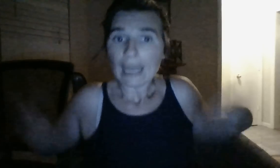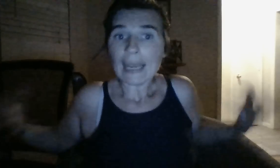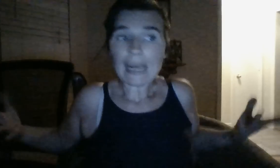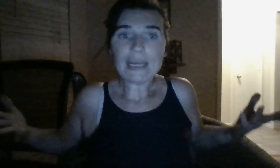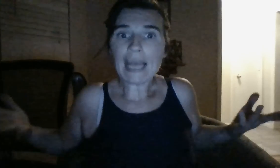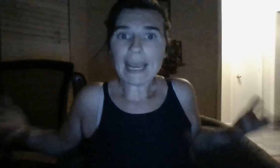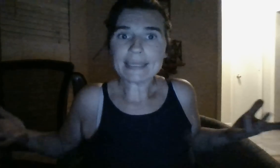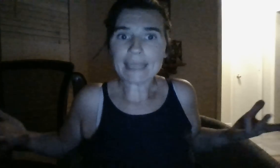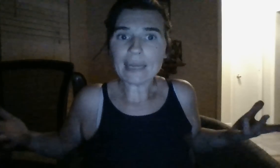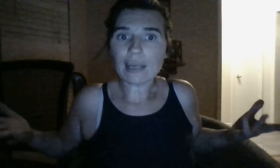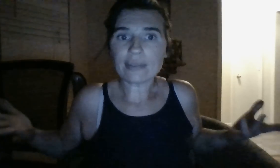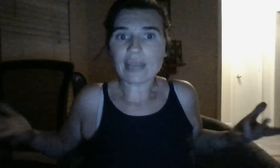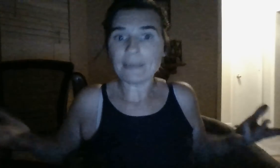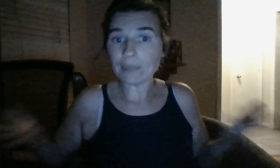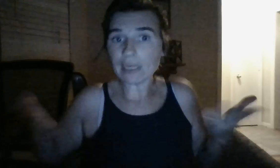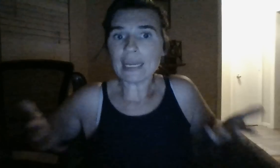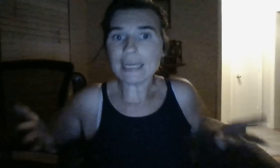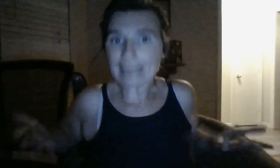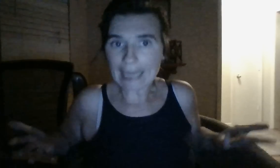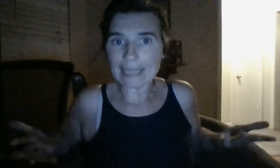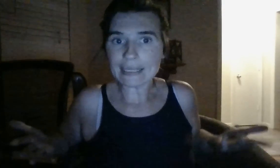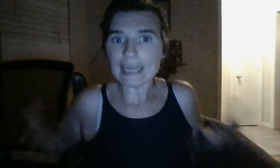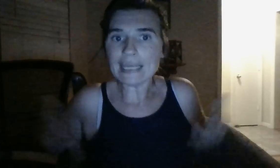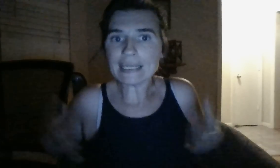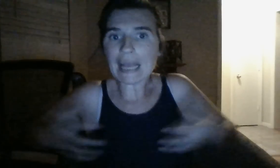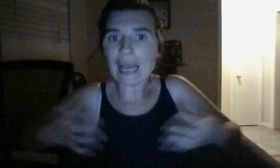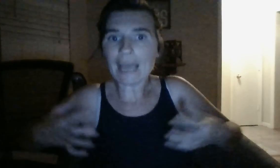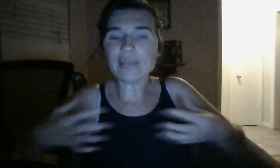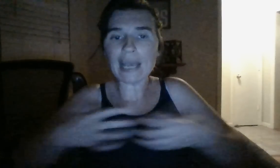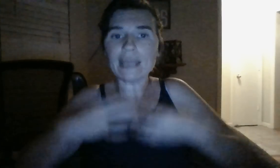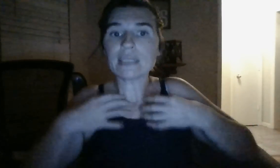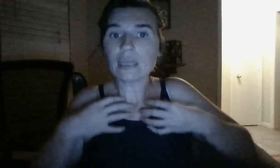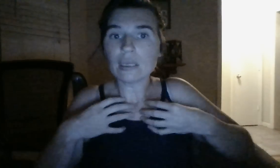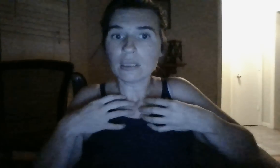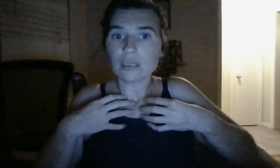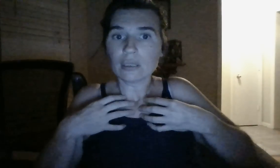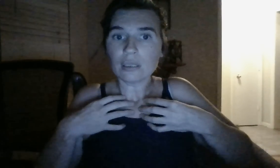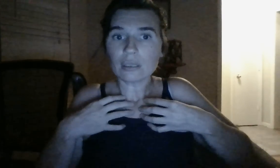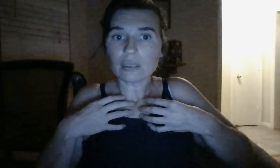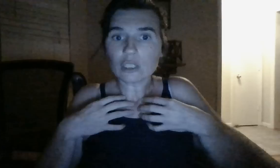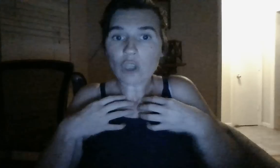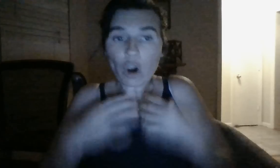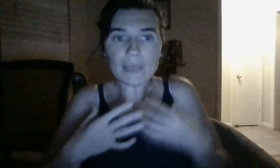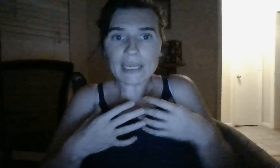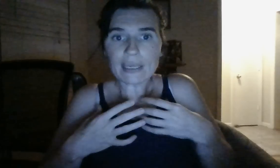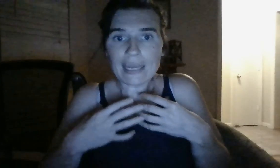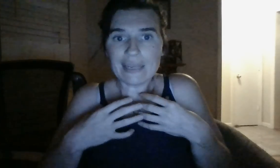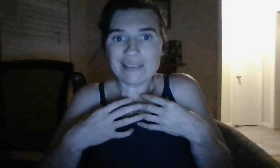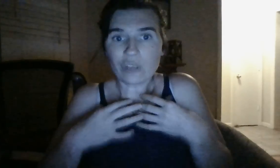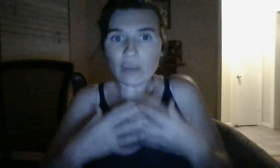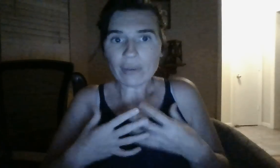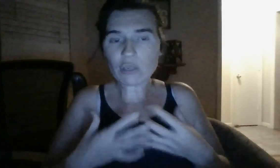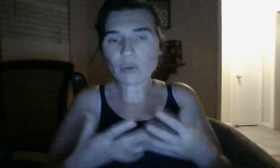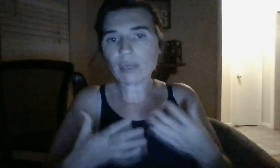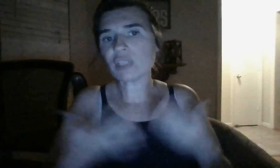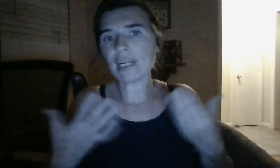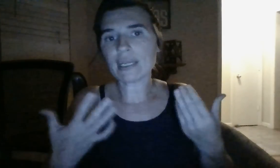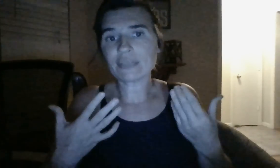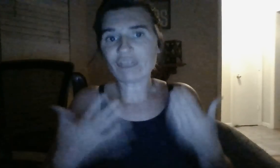And, I mean, I hate to say it like that. But, yes, inside, that is karmic and local racial energy at its